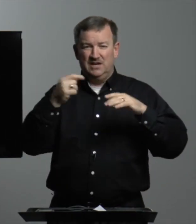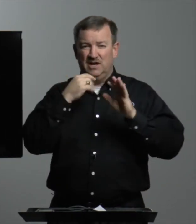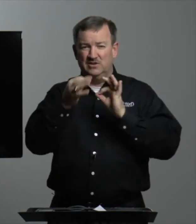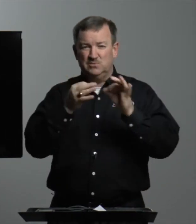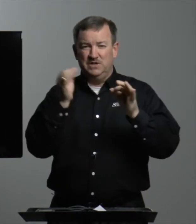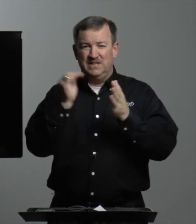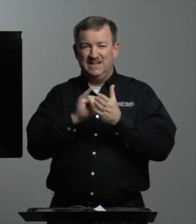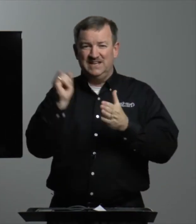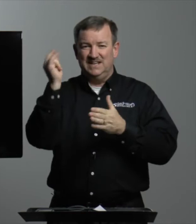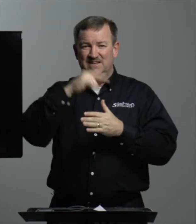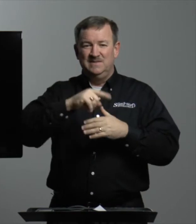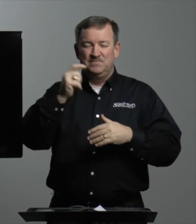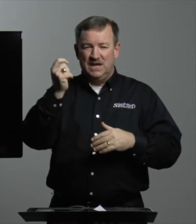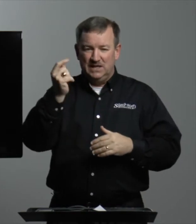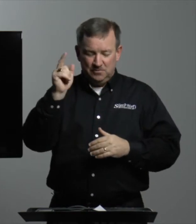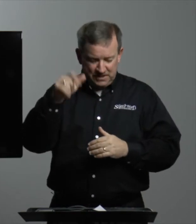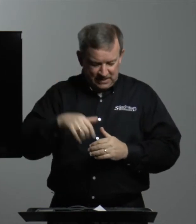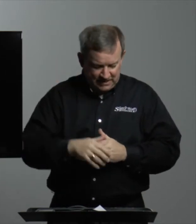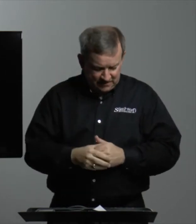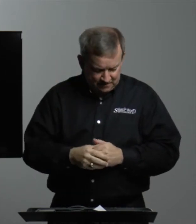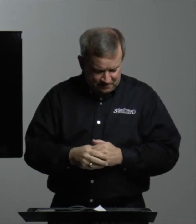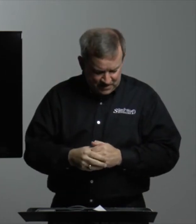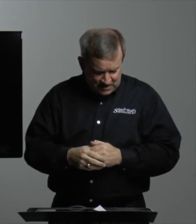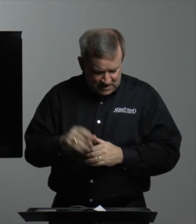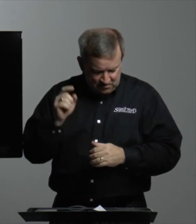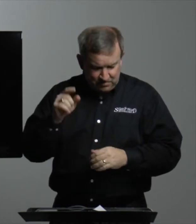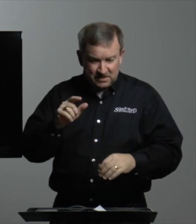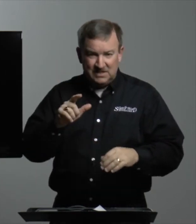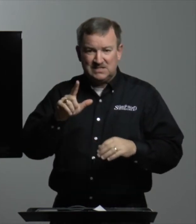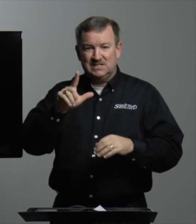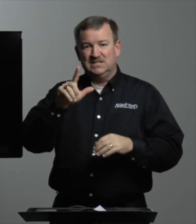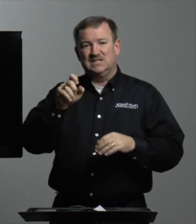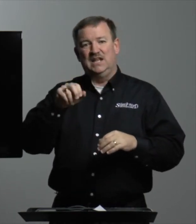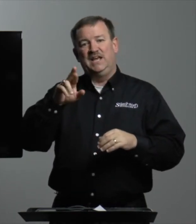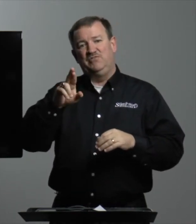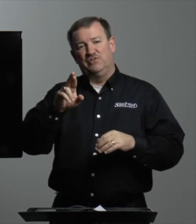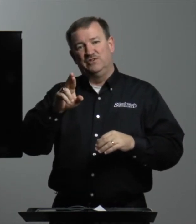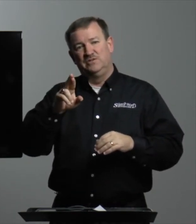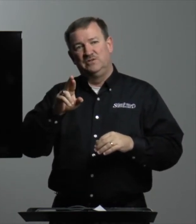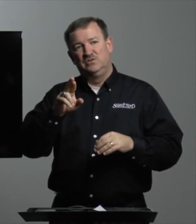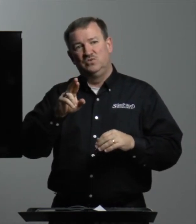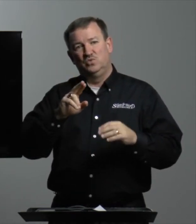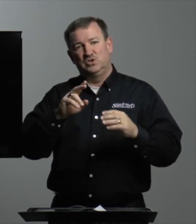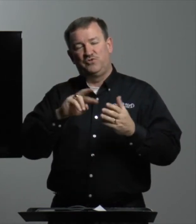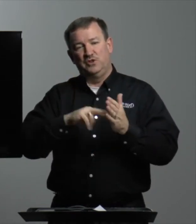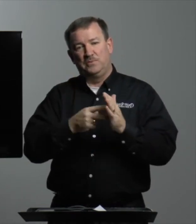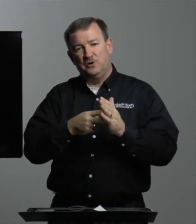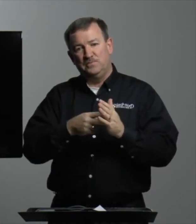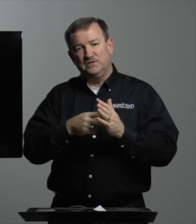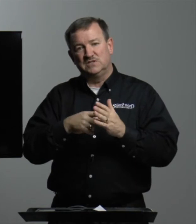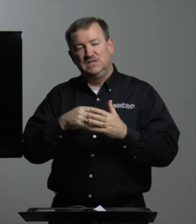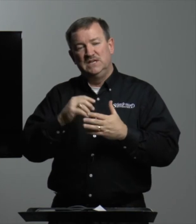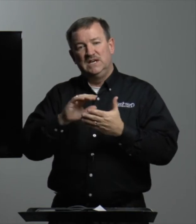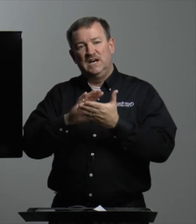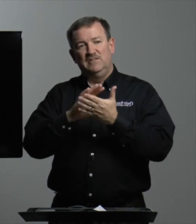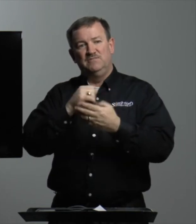I'll explain that day a little bit later. But this laver was for the purpose of